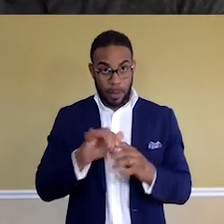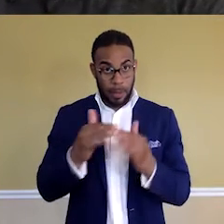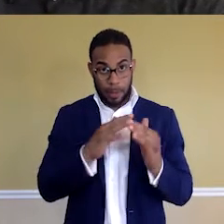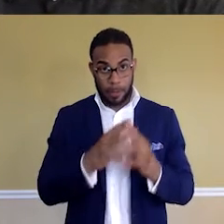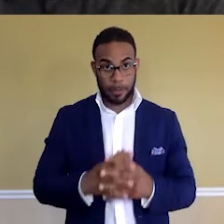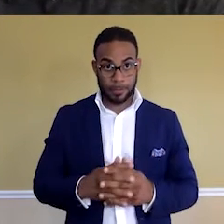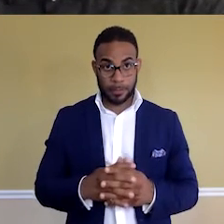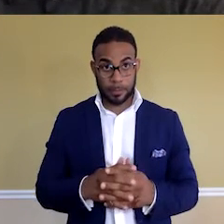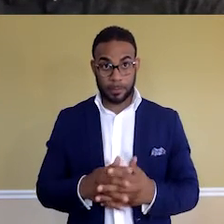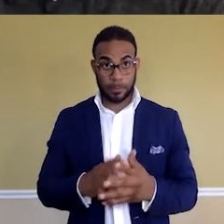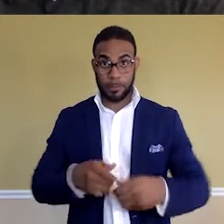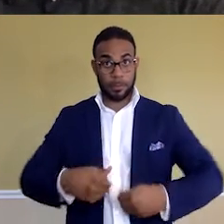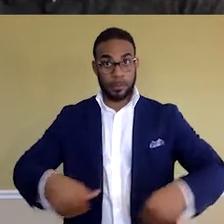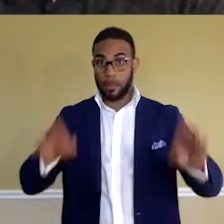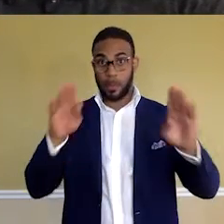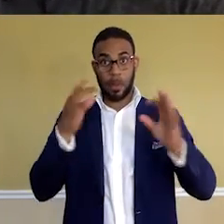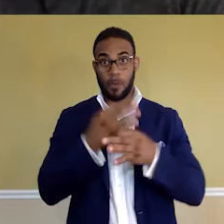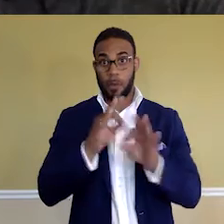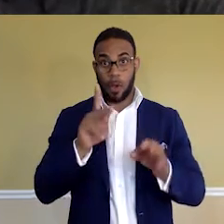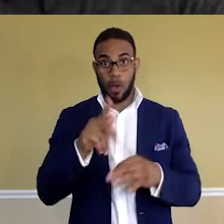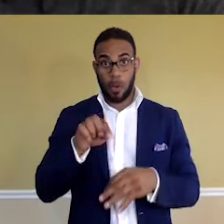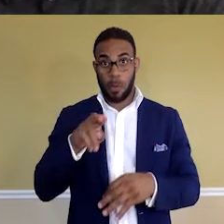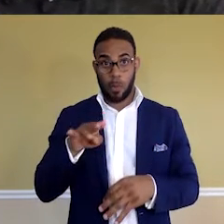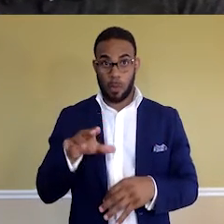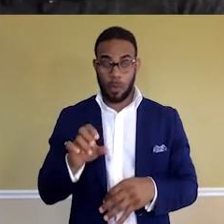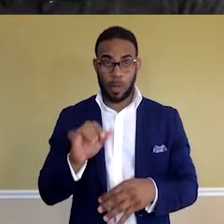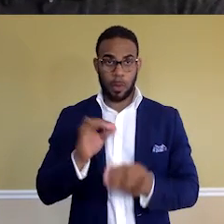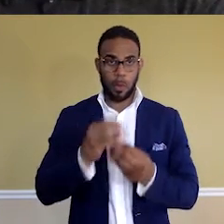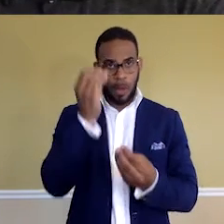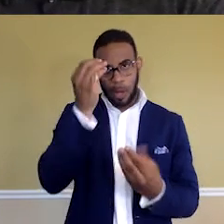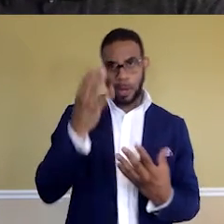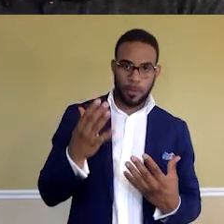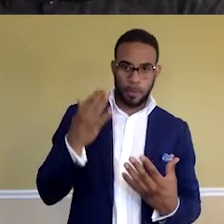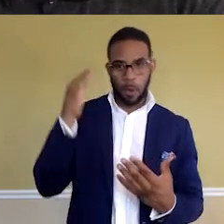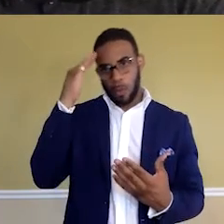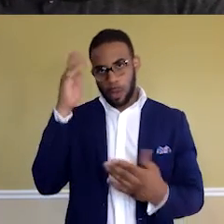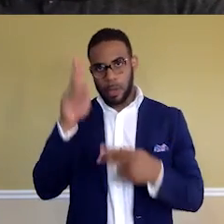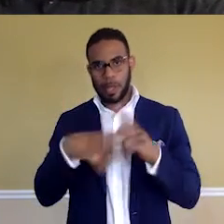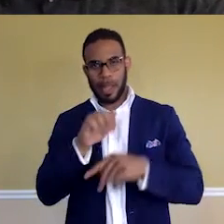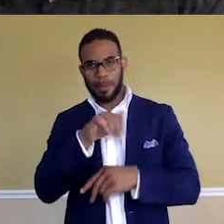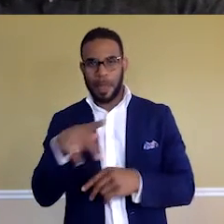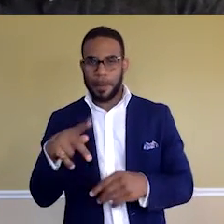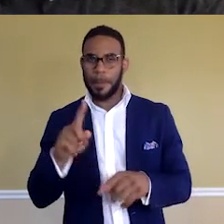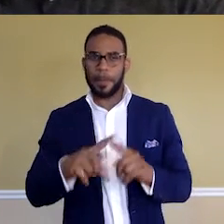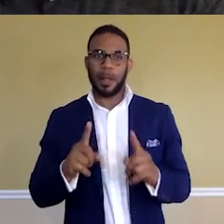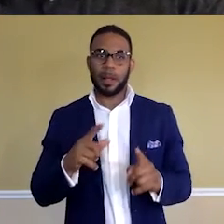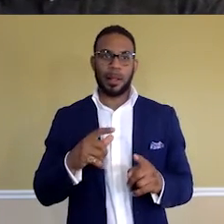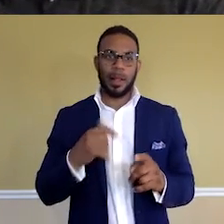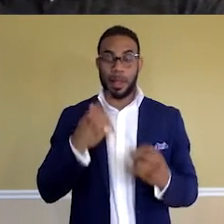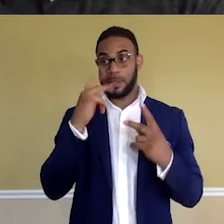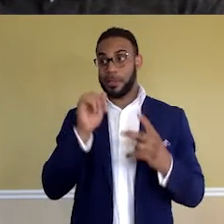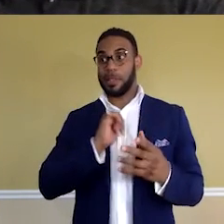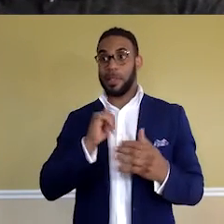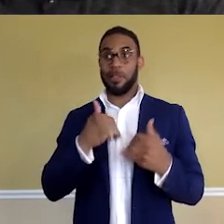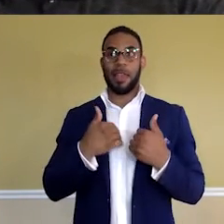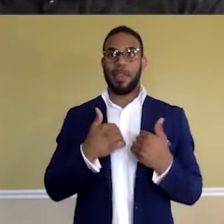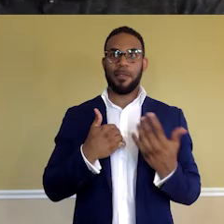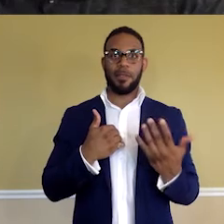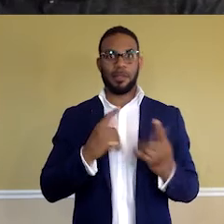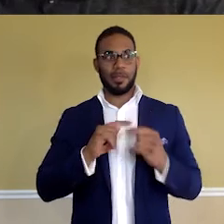And they give away free produce. So that's more like an informational awareness type of app. But I could see myself having a team dedicated to